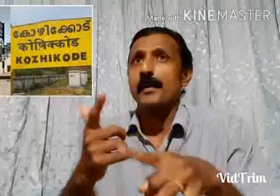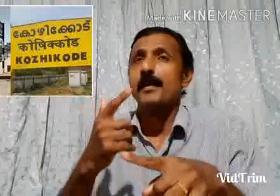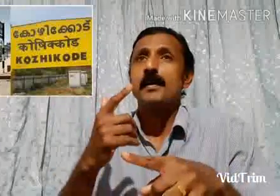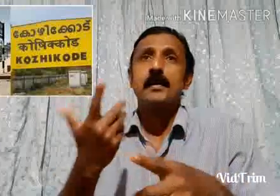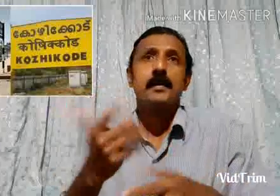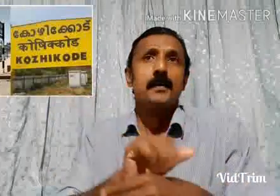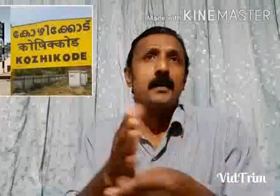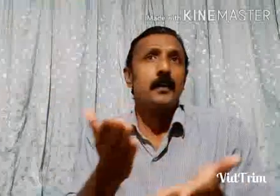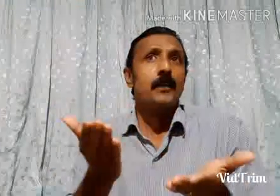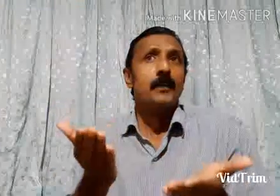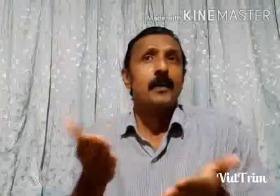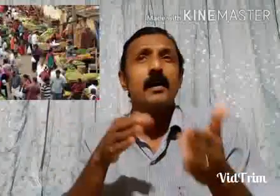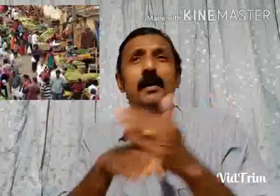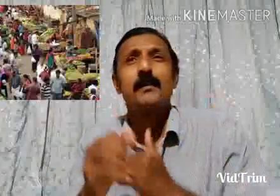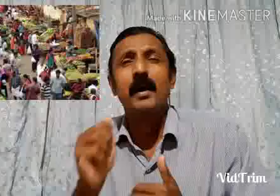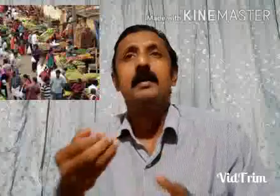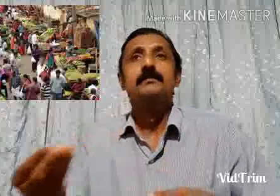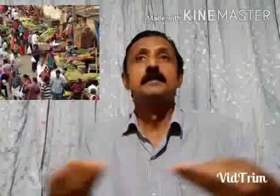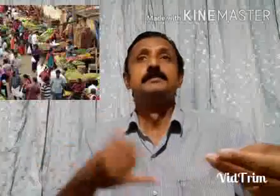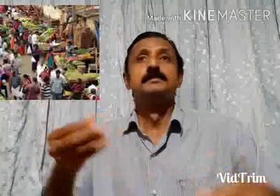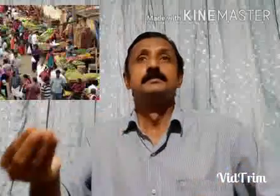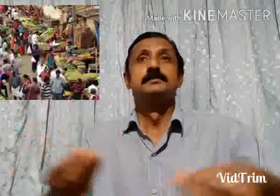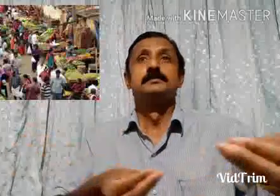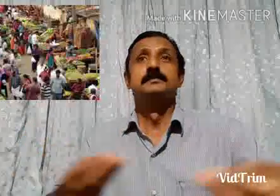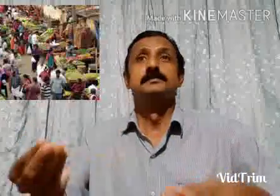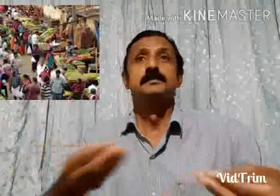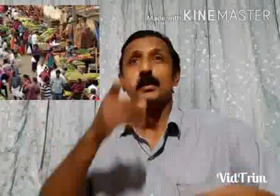we of going on the earth. We were going to some kind of rain.